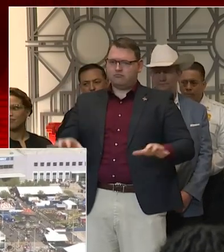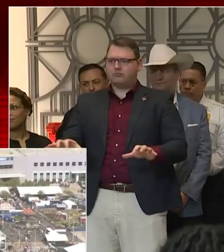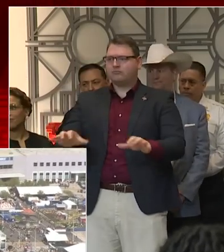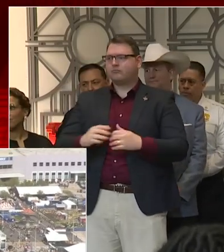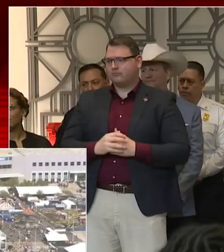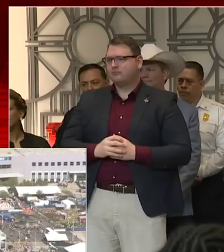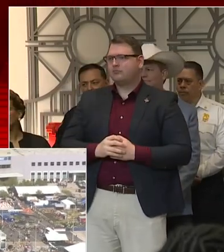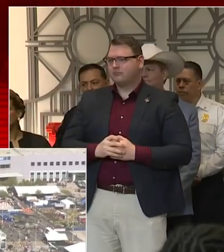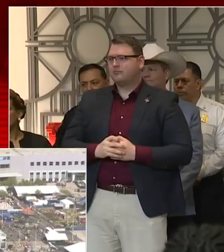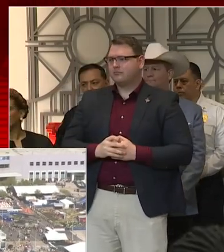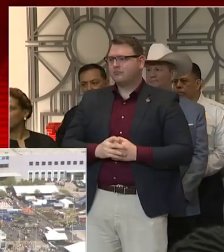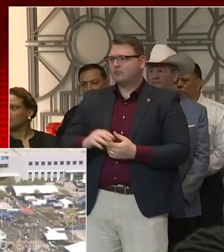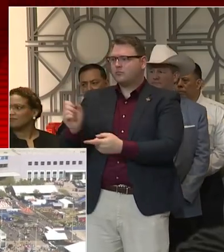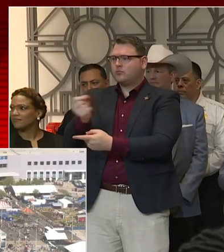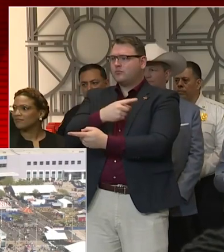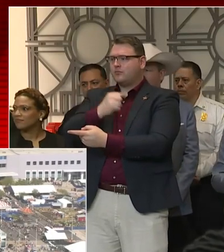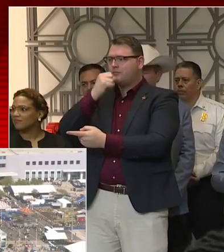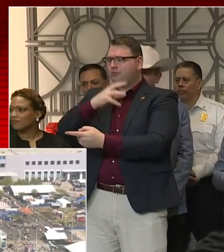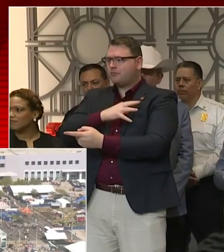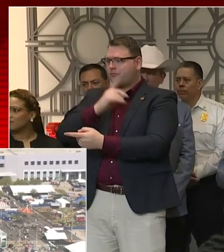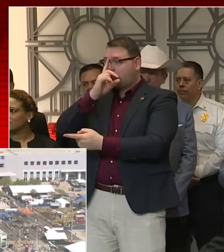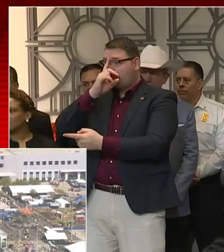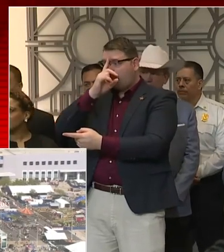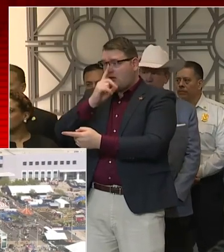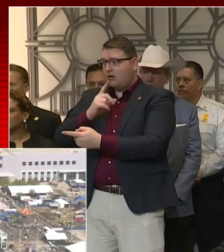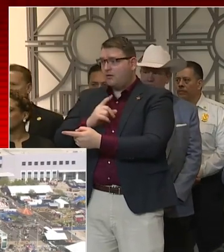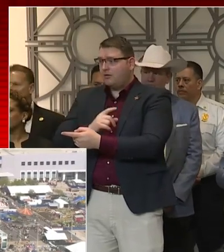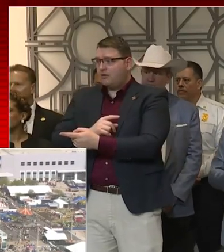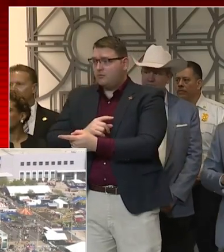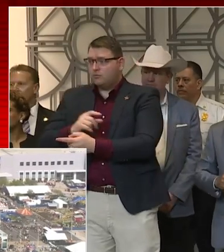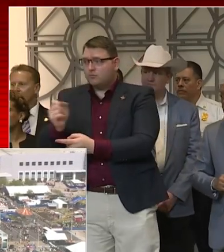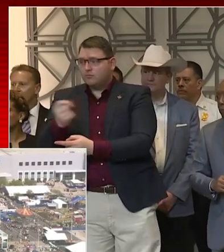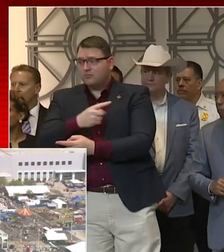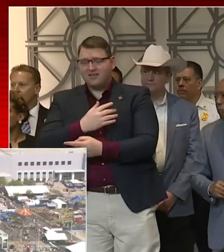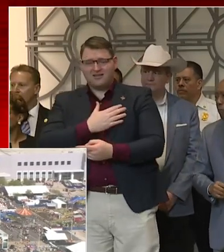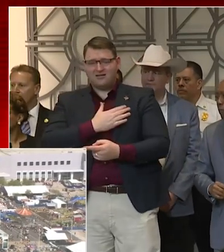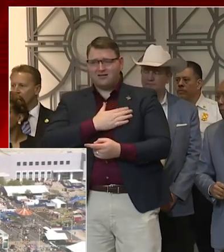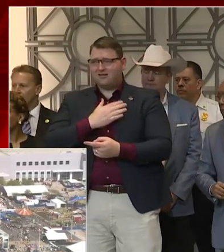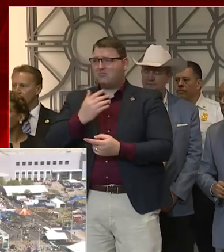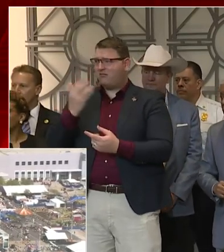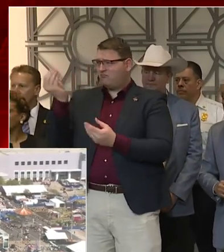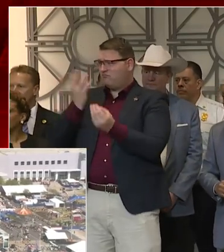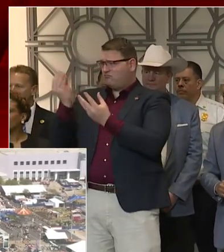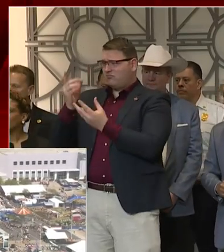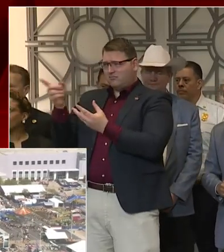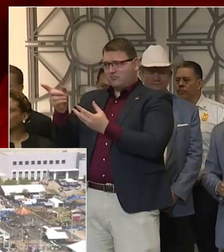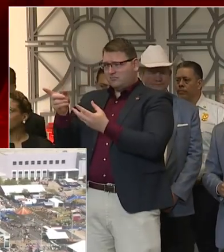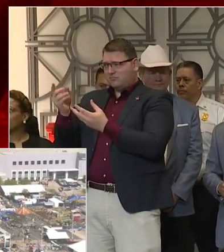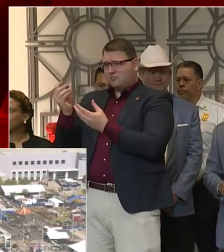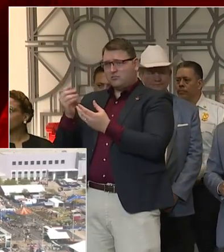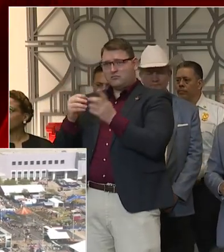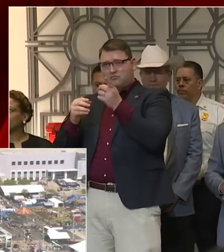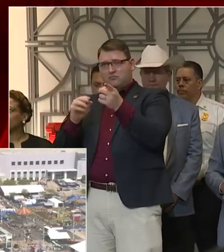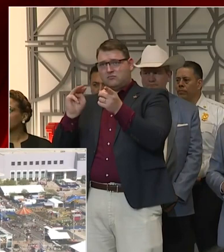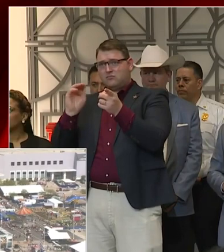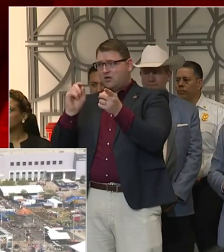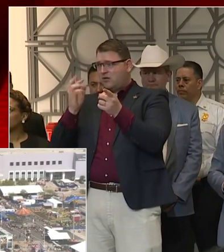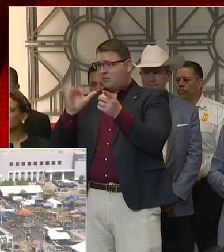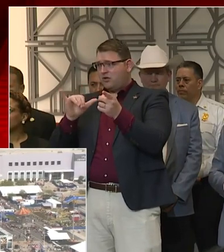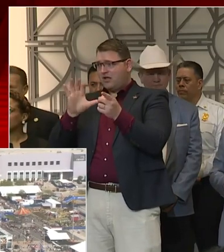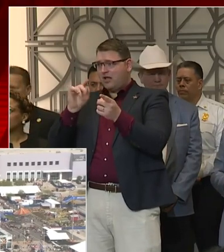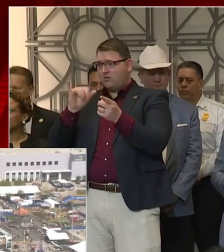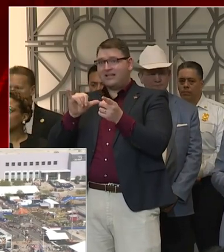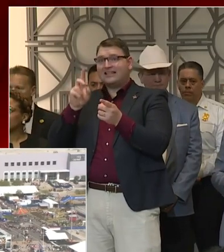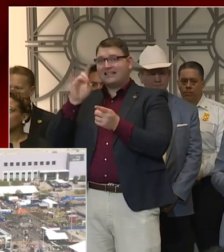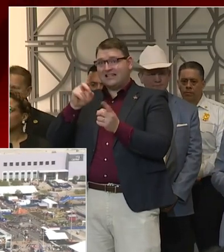questions that anyone may have. Mayor and Joe, can we address the fact that my solicitor is telling me that this individual in Delaware County attended the